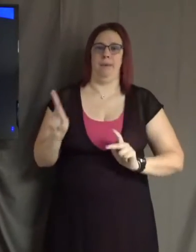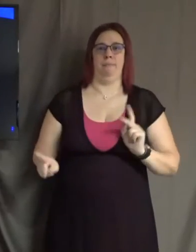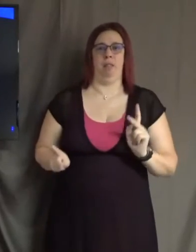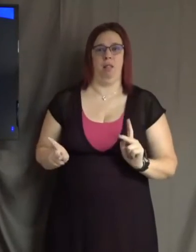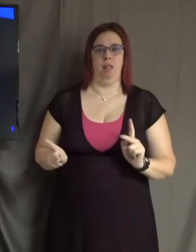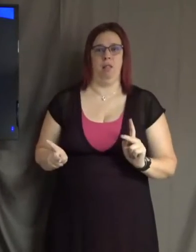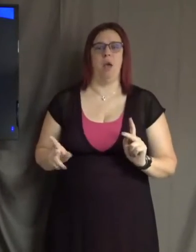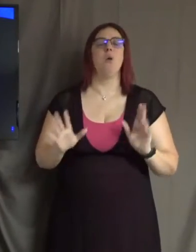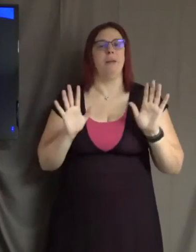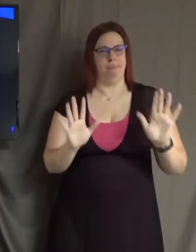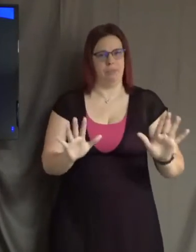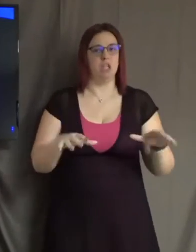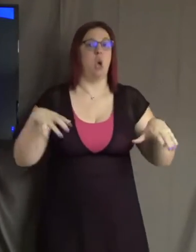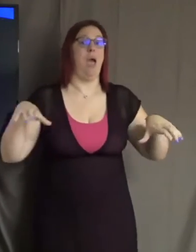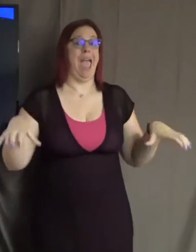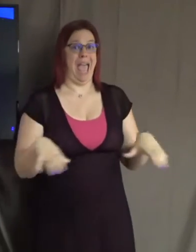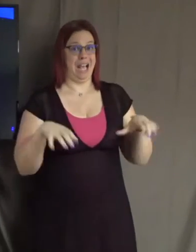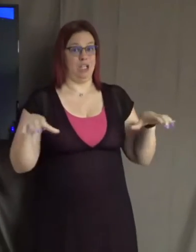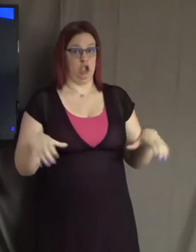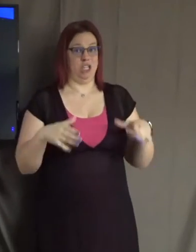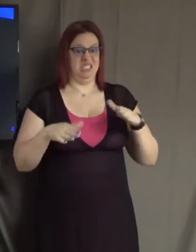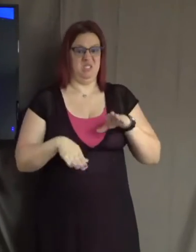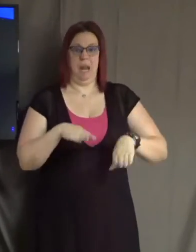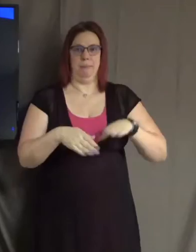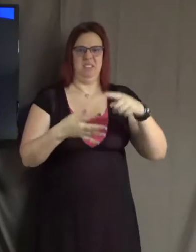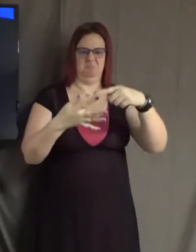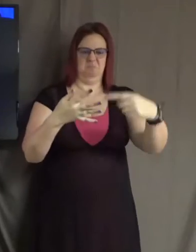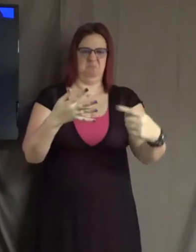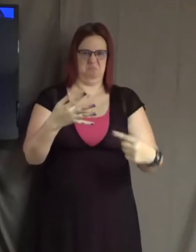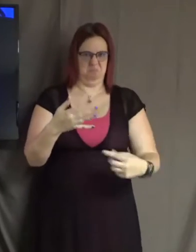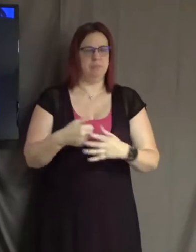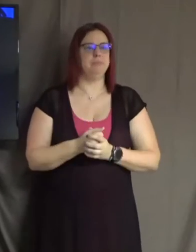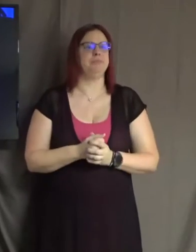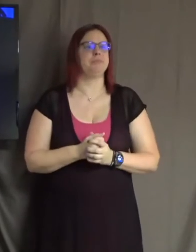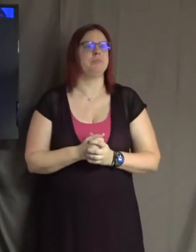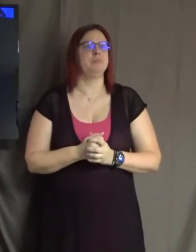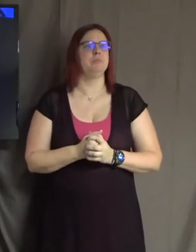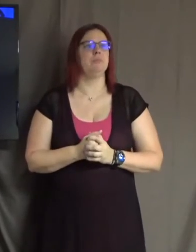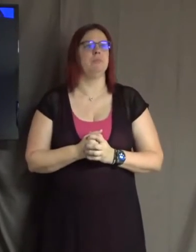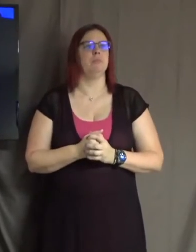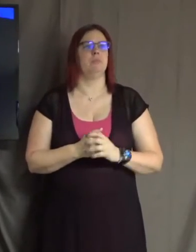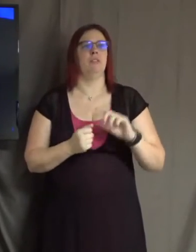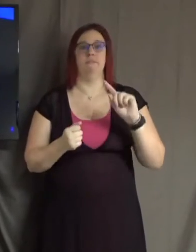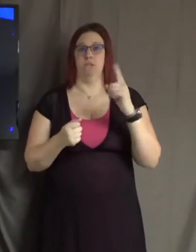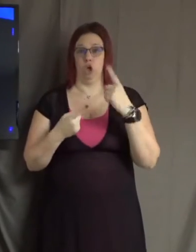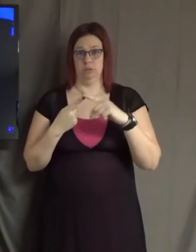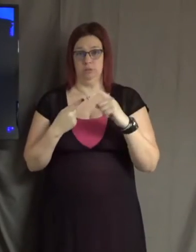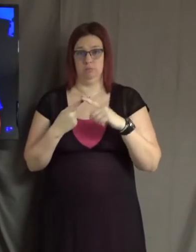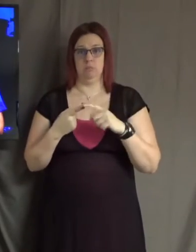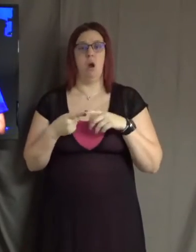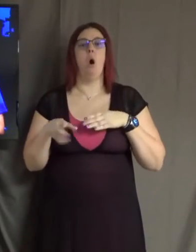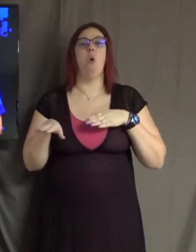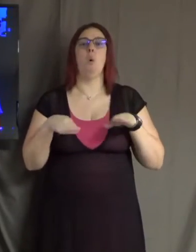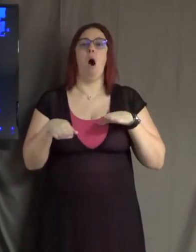steps we can take if we are tempted to do that. First of all, to walk through our life and be willing to stop giving